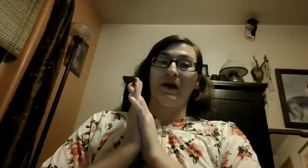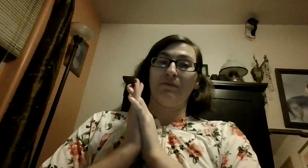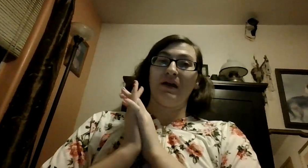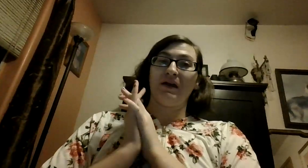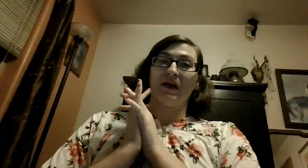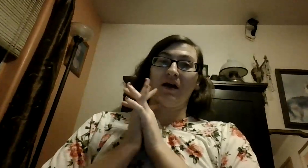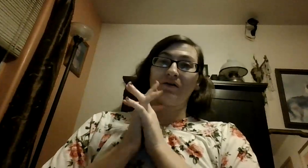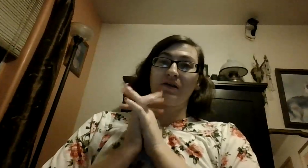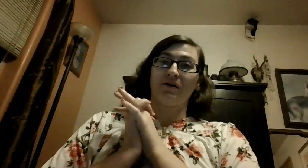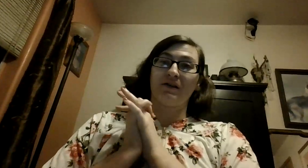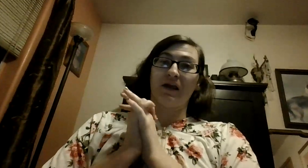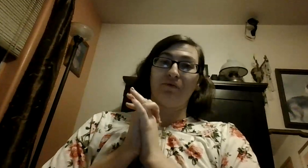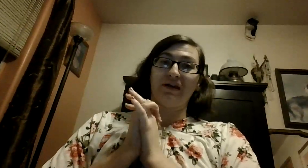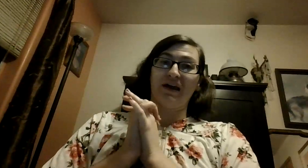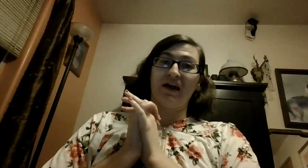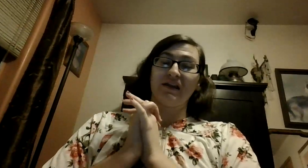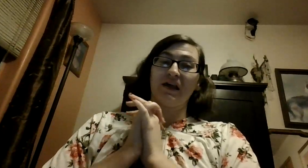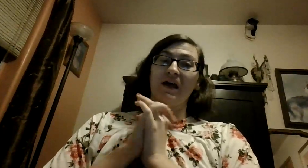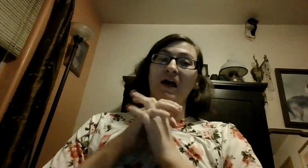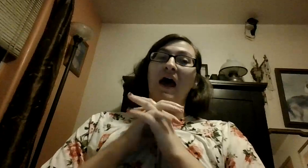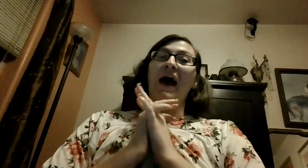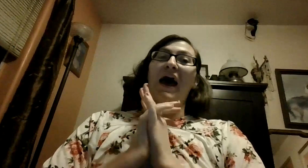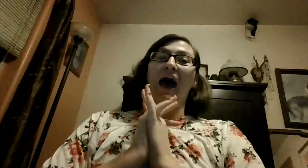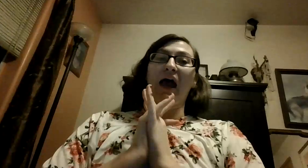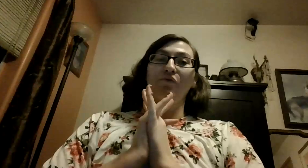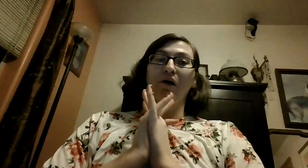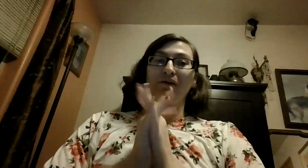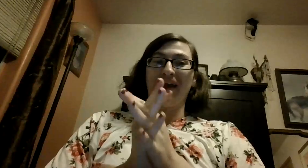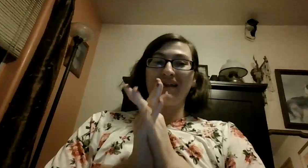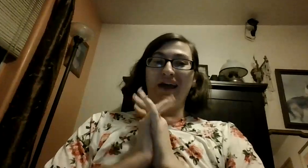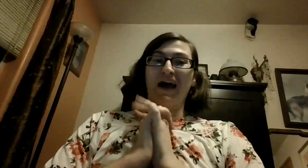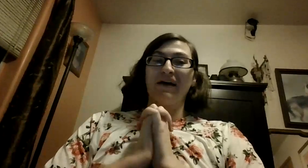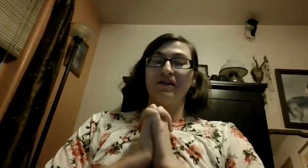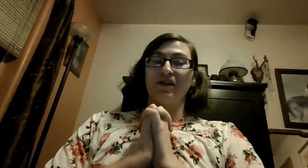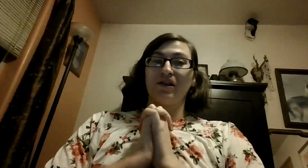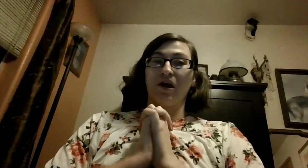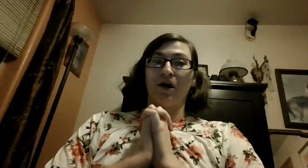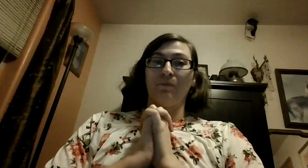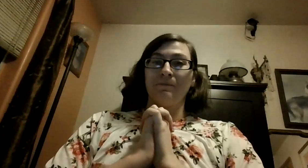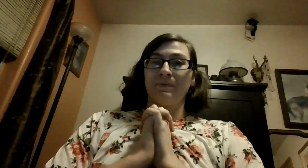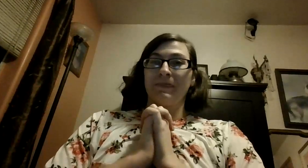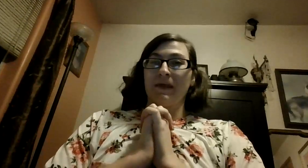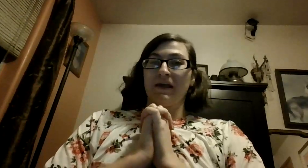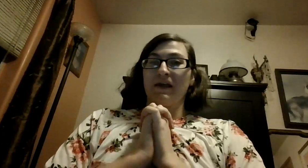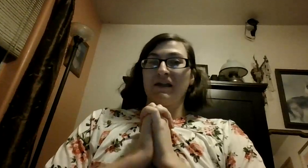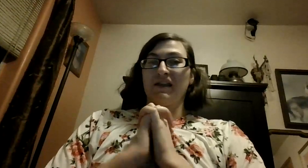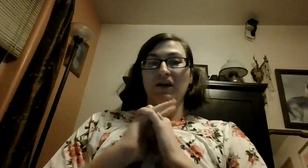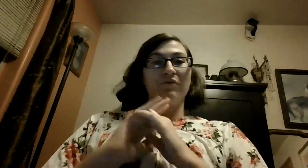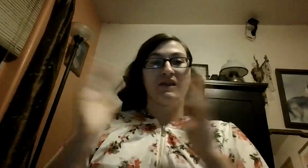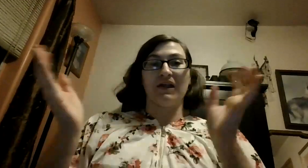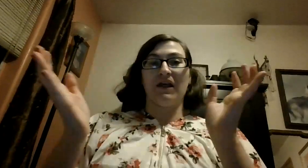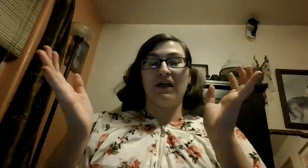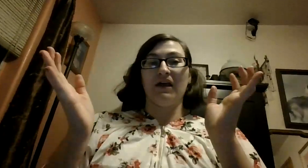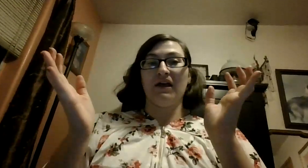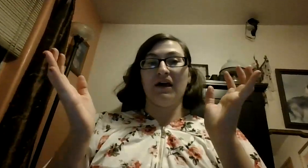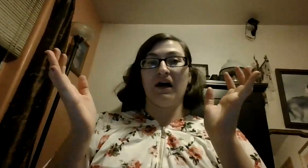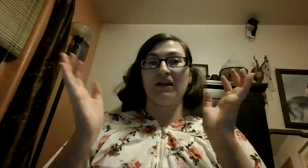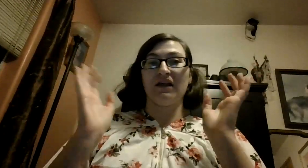character so we date I will get that so do you listen to this new